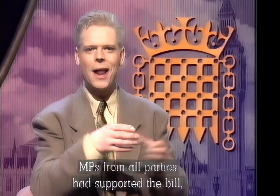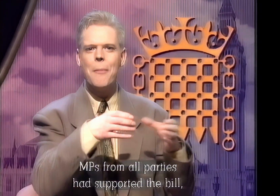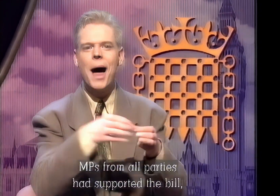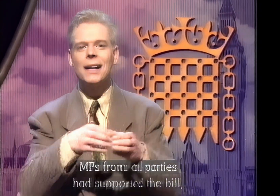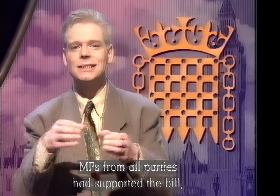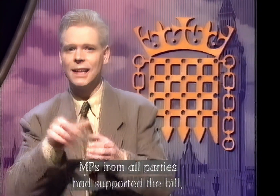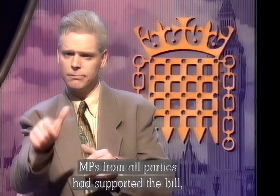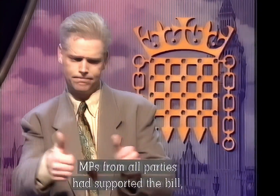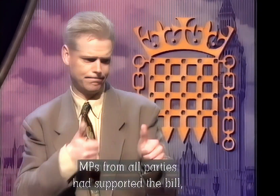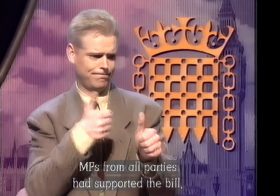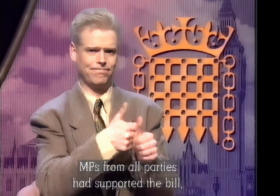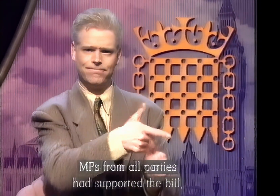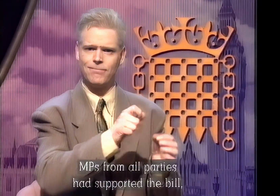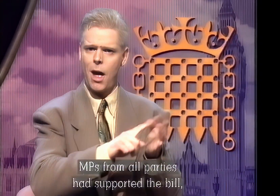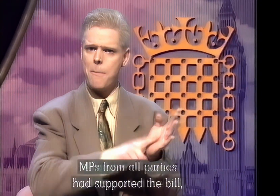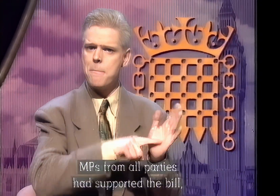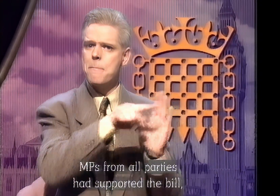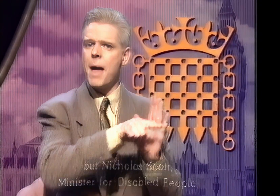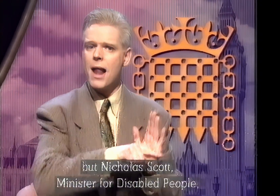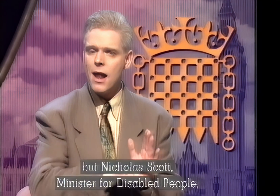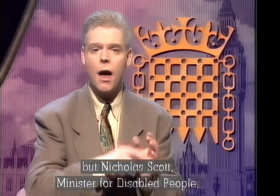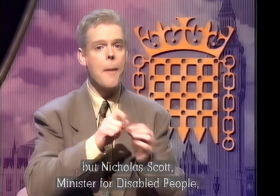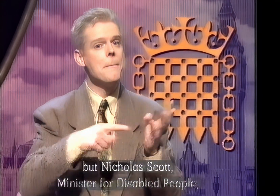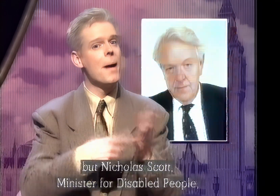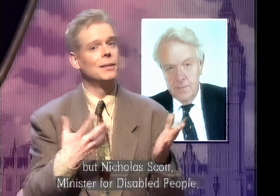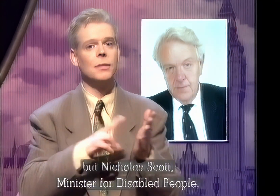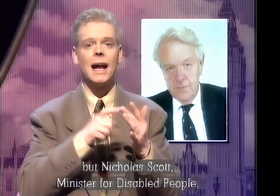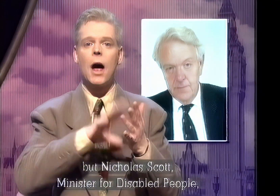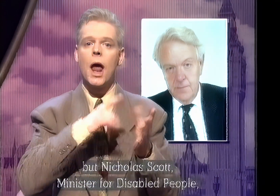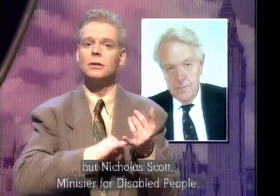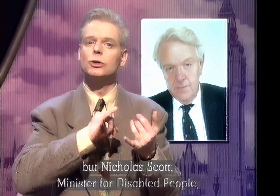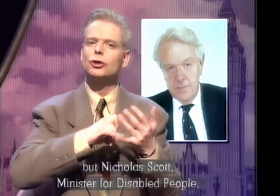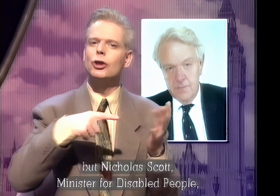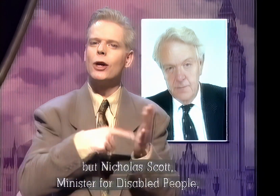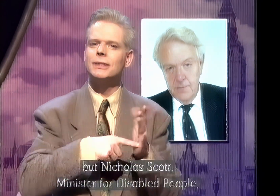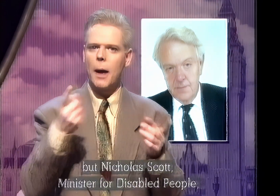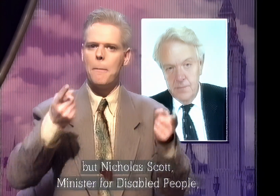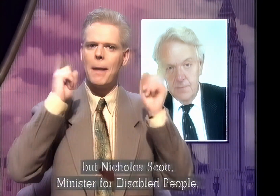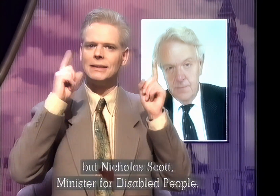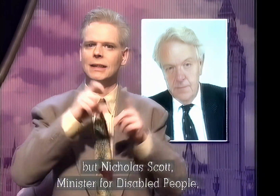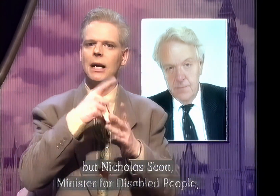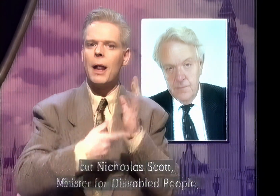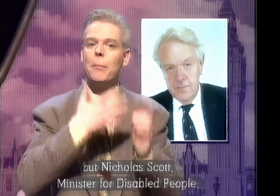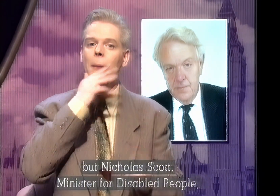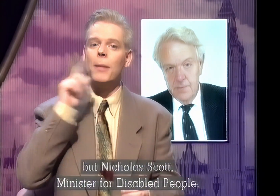MPs from all parties had supported the bill. But Nicholas Scott. Minister for disabled people.